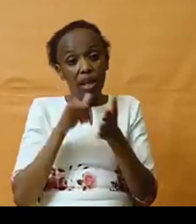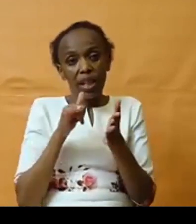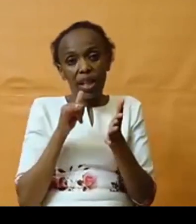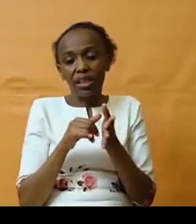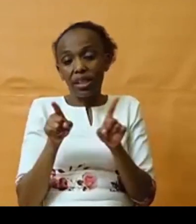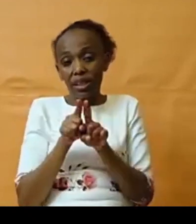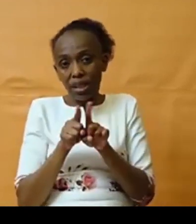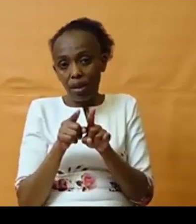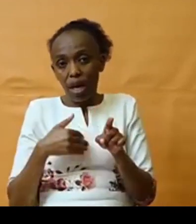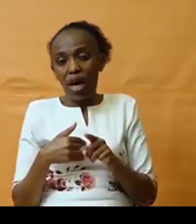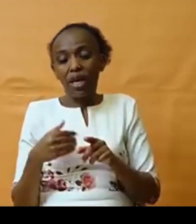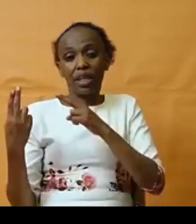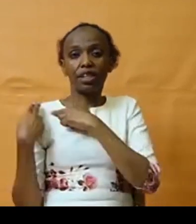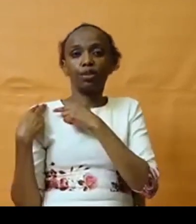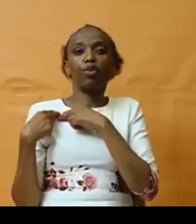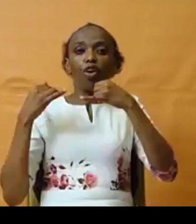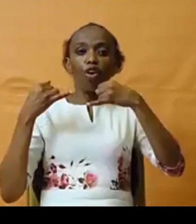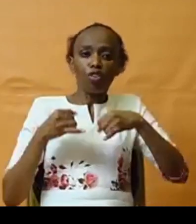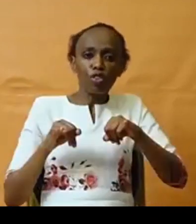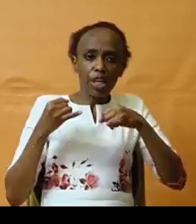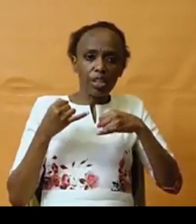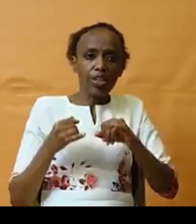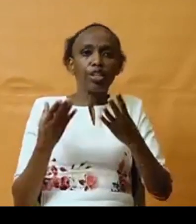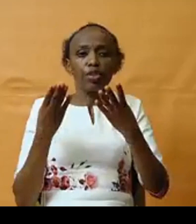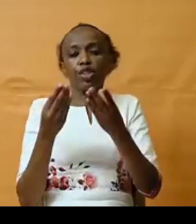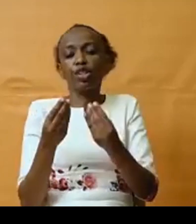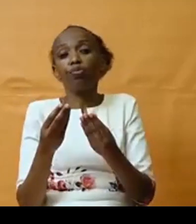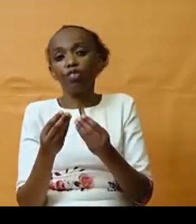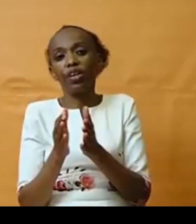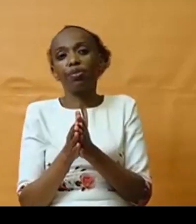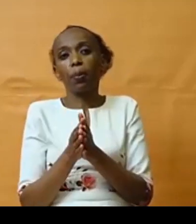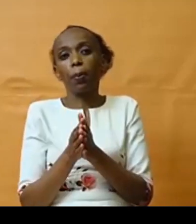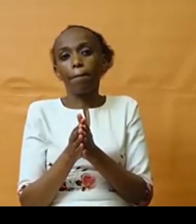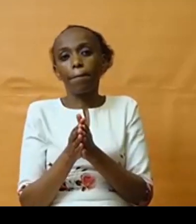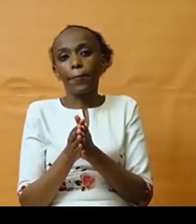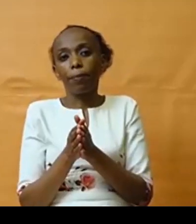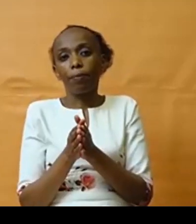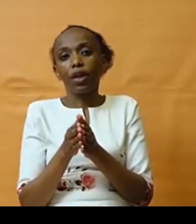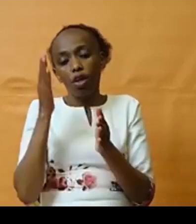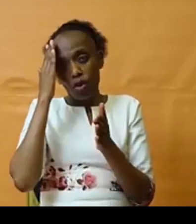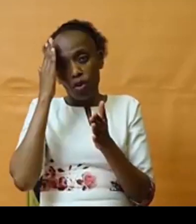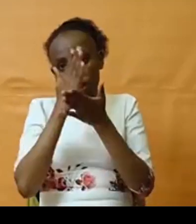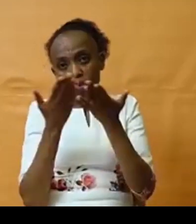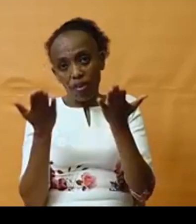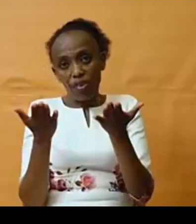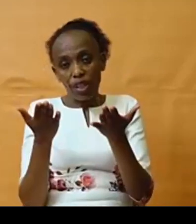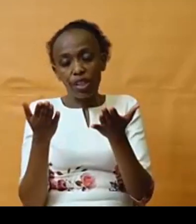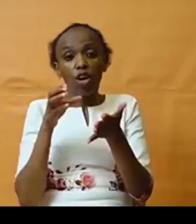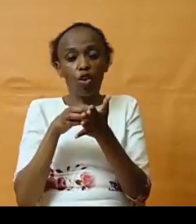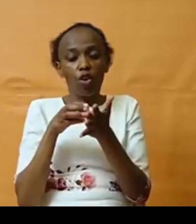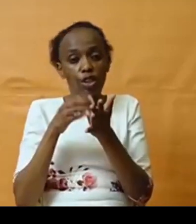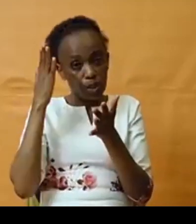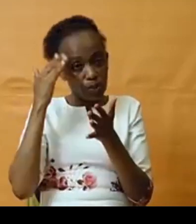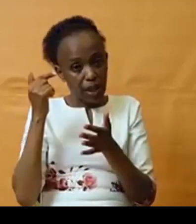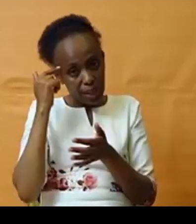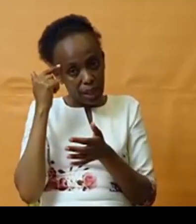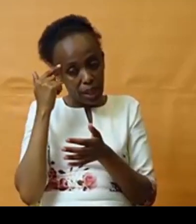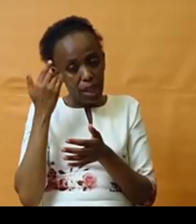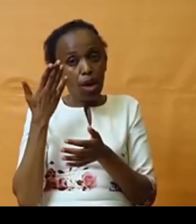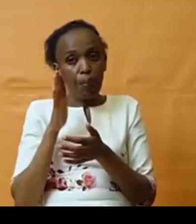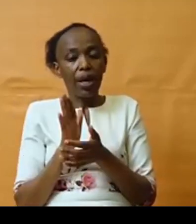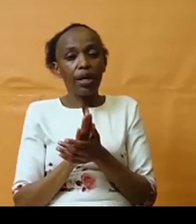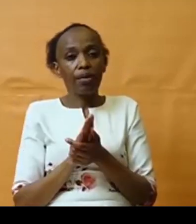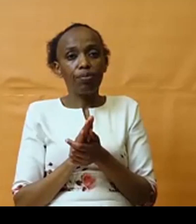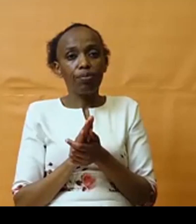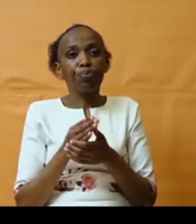trying to simplify, you know, some of these conditions, because I think by making the